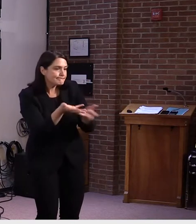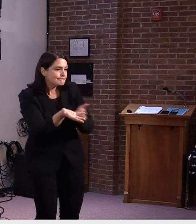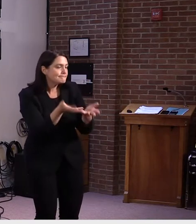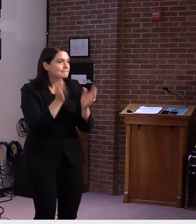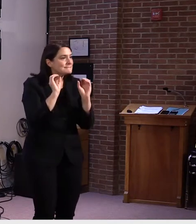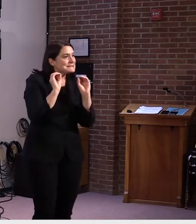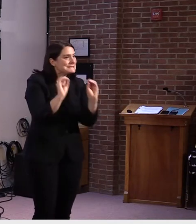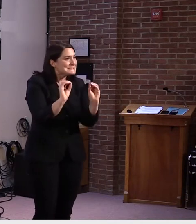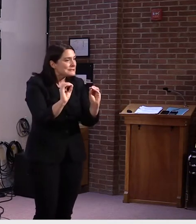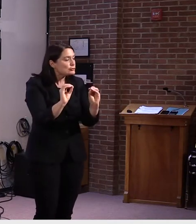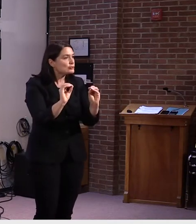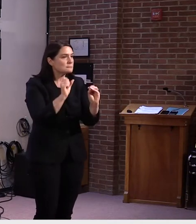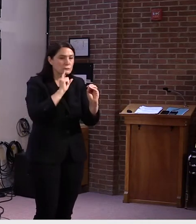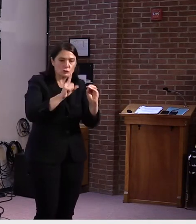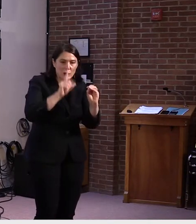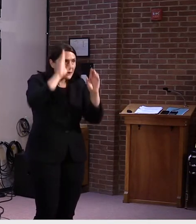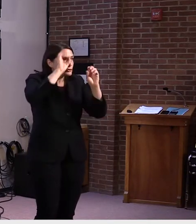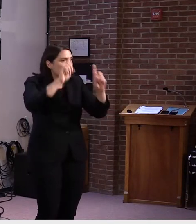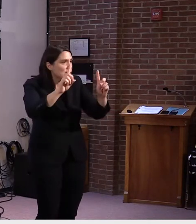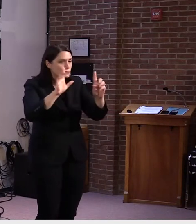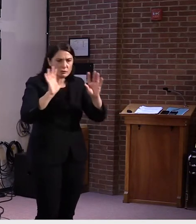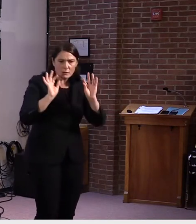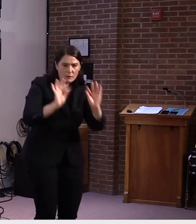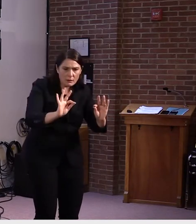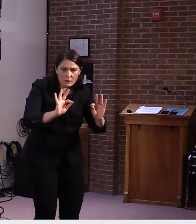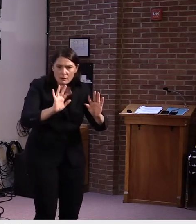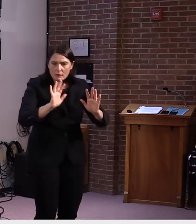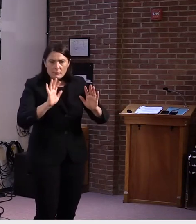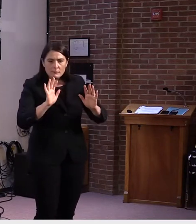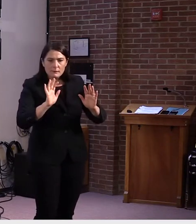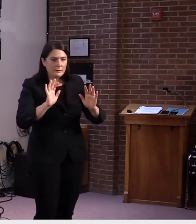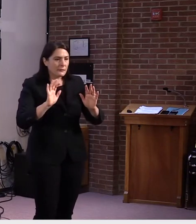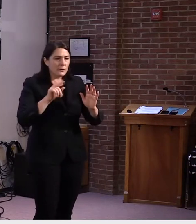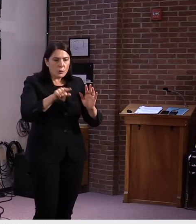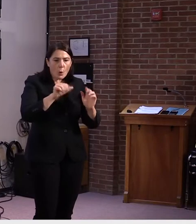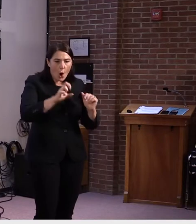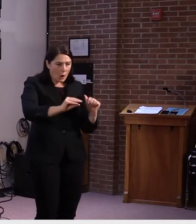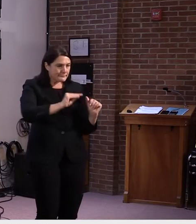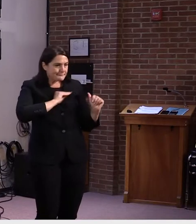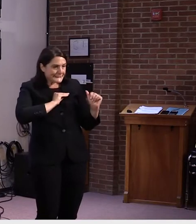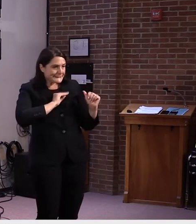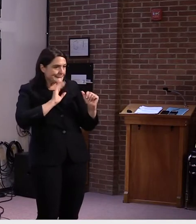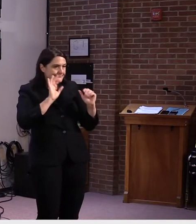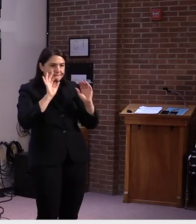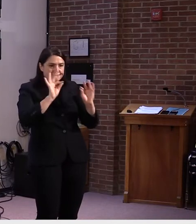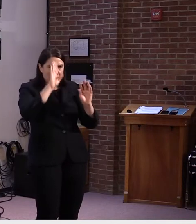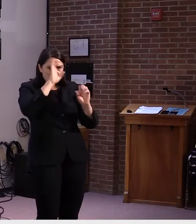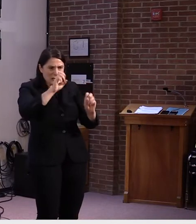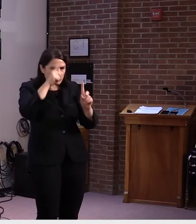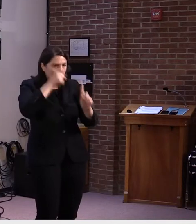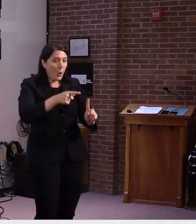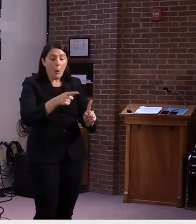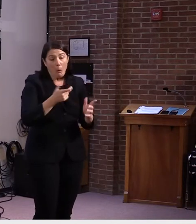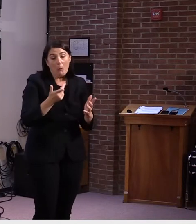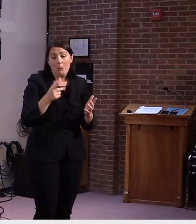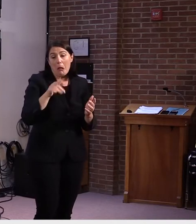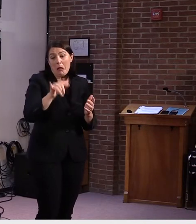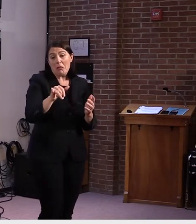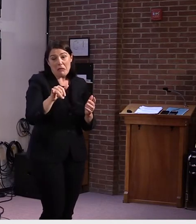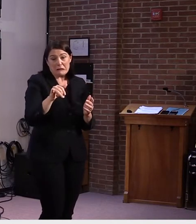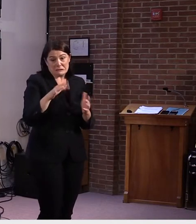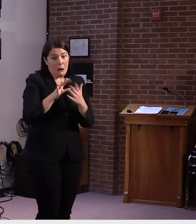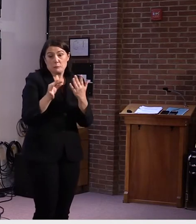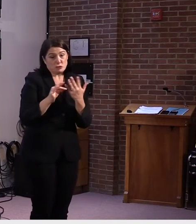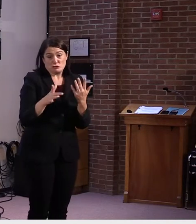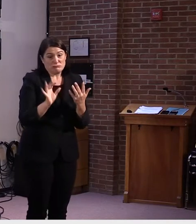uh, make sure that the remote, uh, the remote learning is taking place. That's certainly an option that I won't